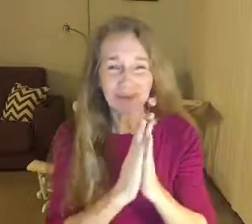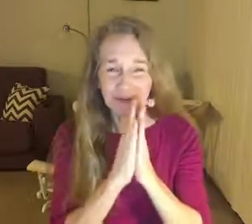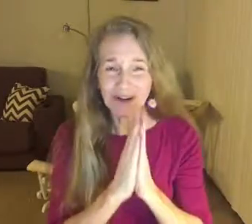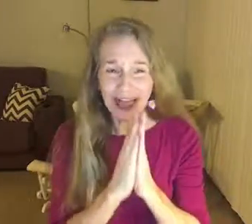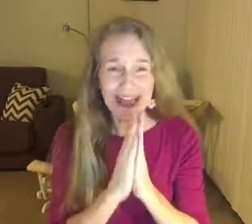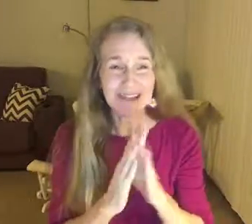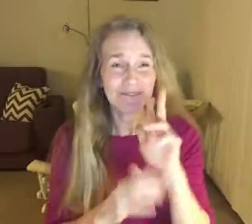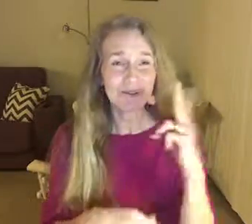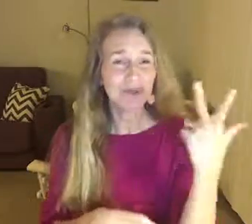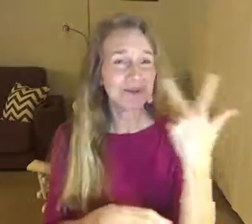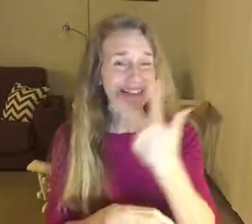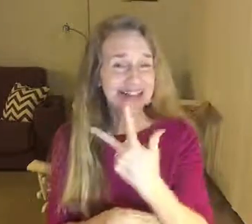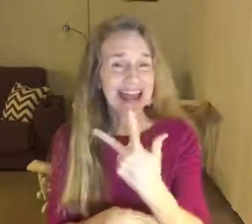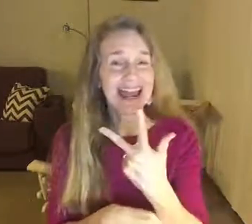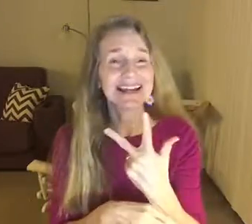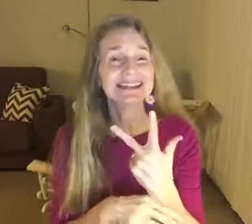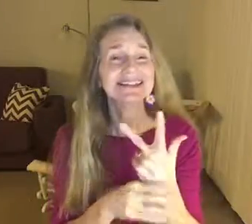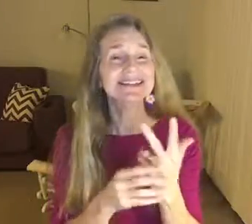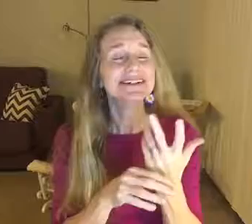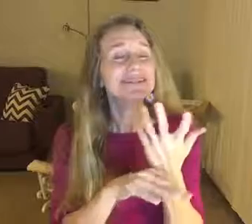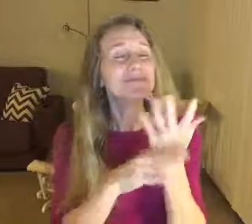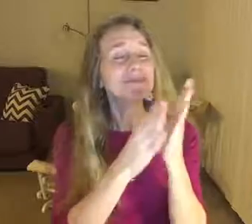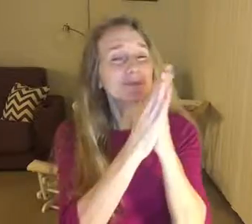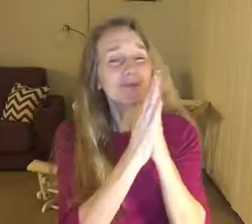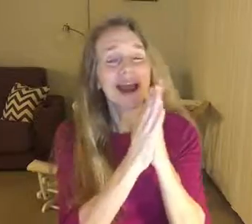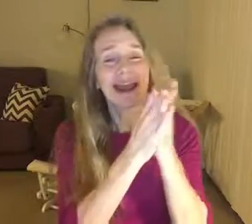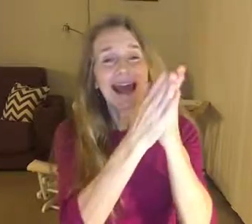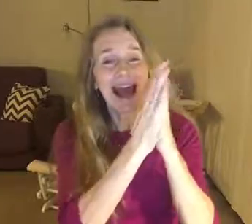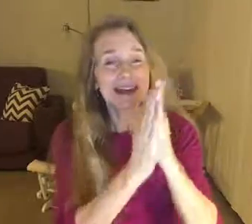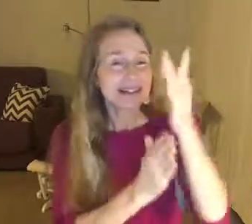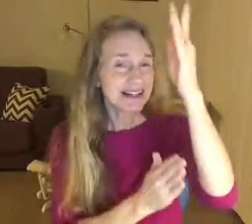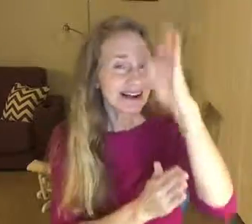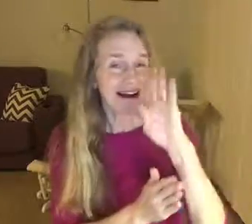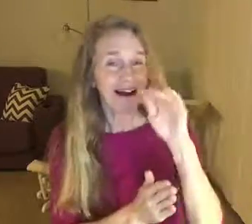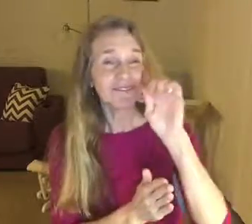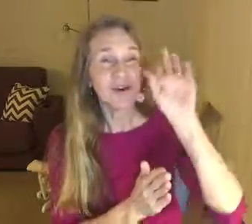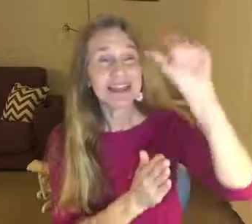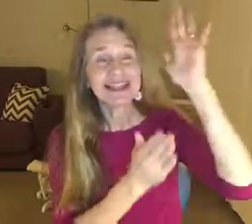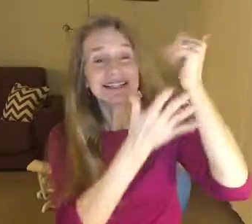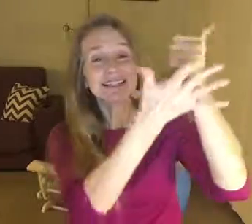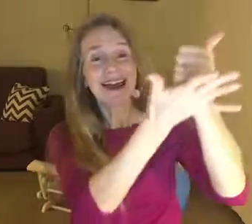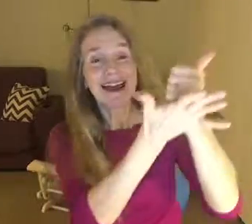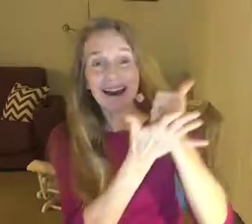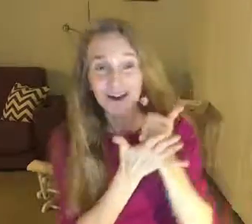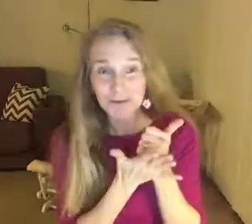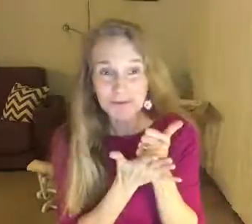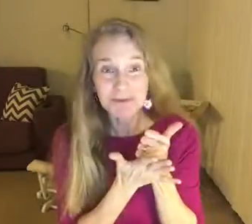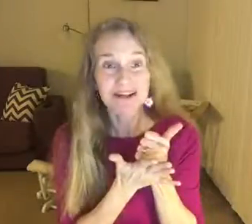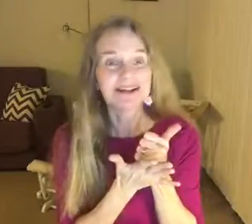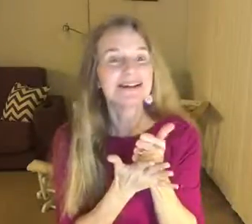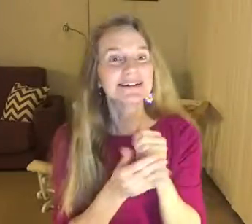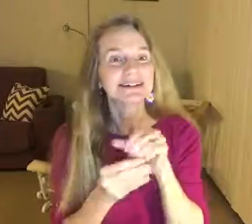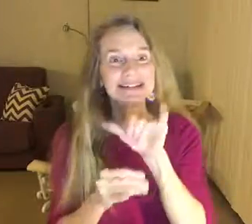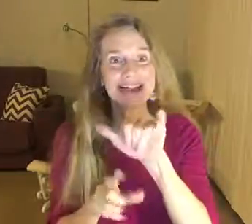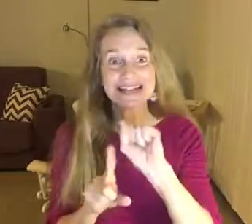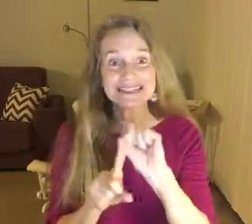pray for three days, praying for God for his help in that